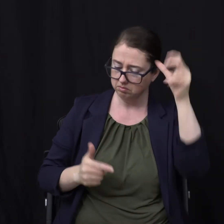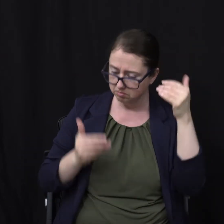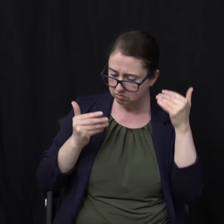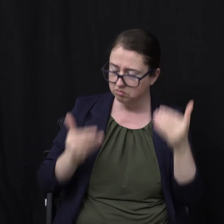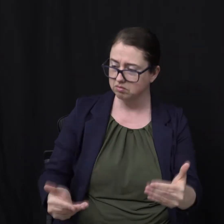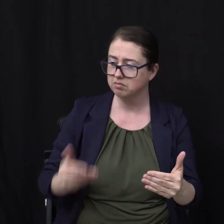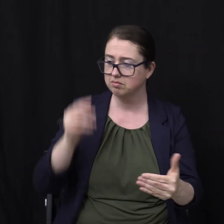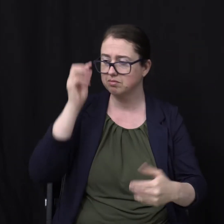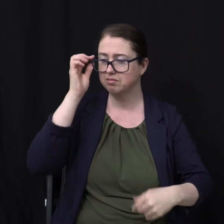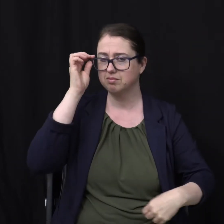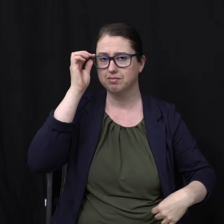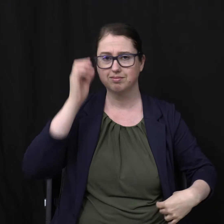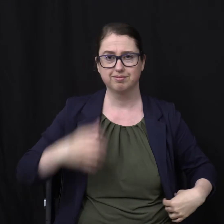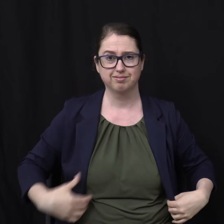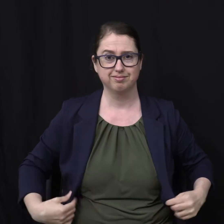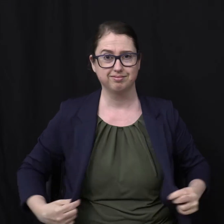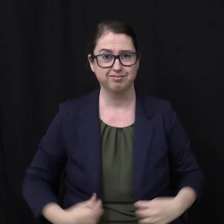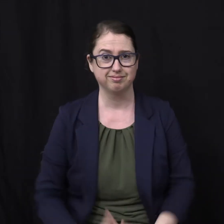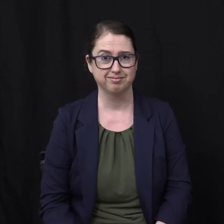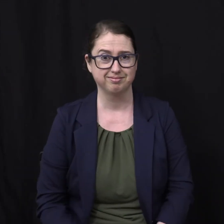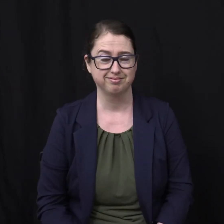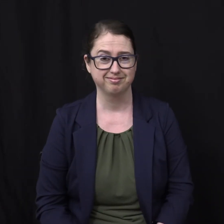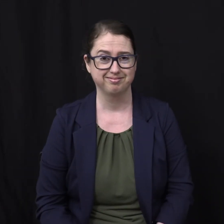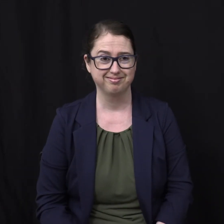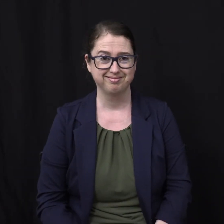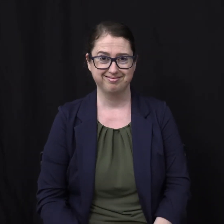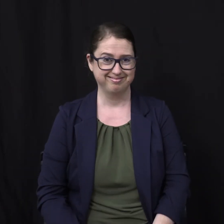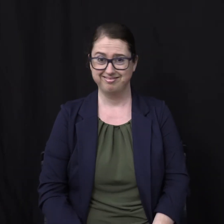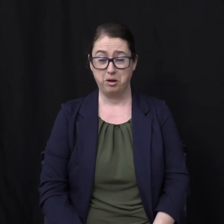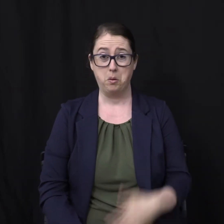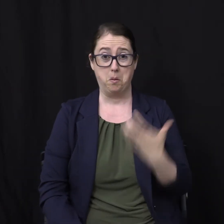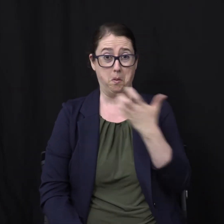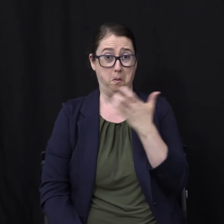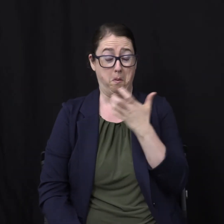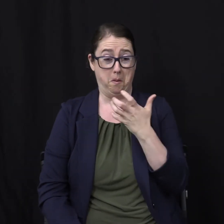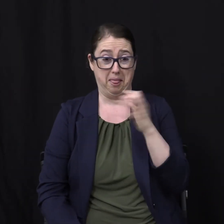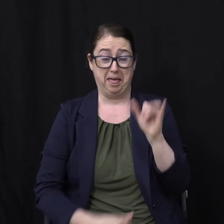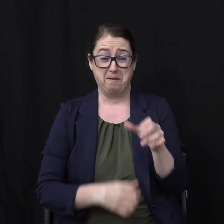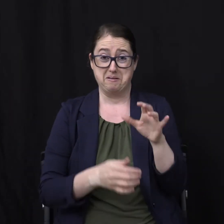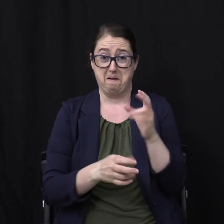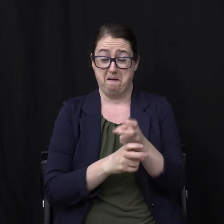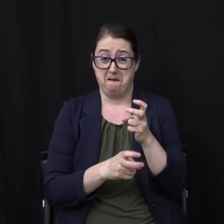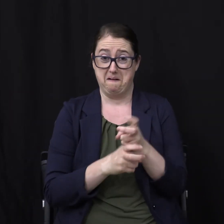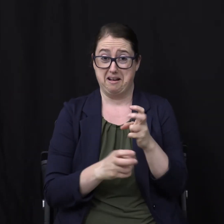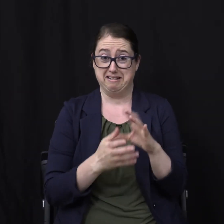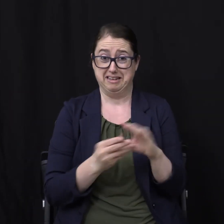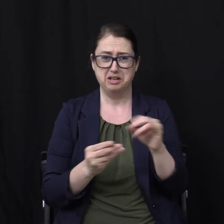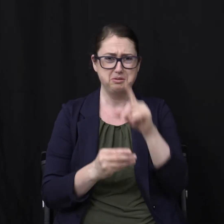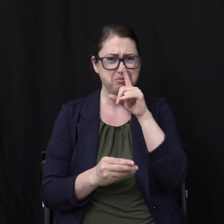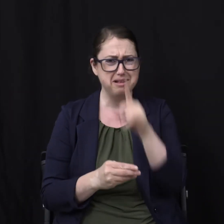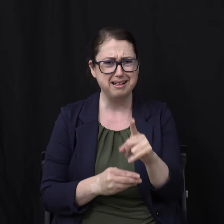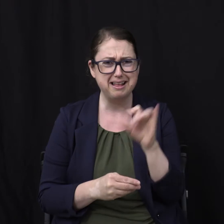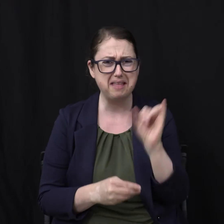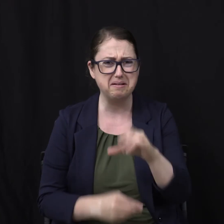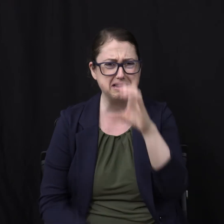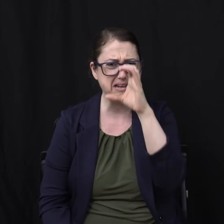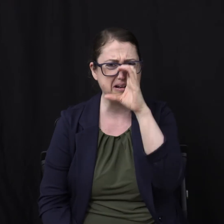That was hard to finish By the way That took way too long That was so absurdly cartoonish